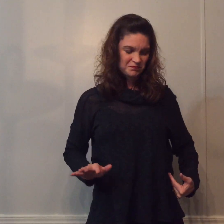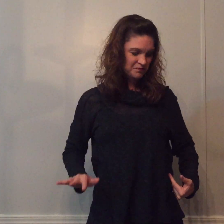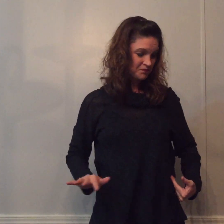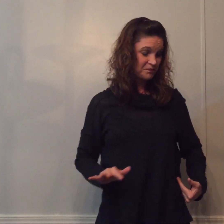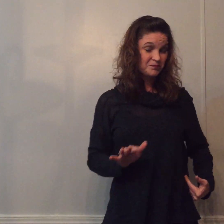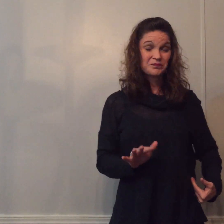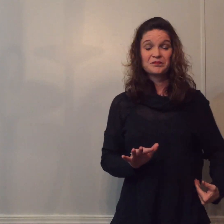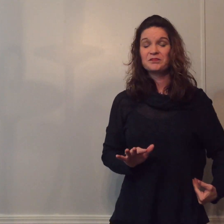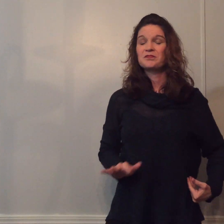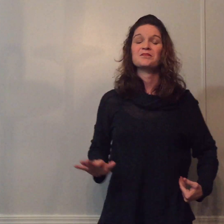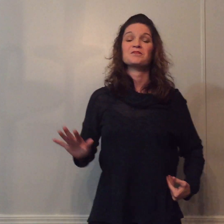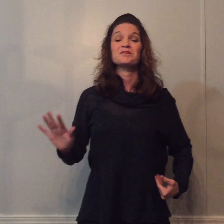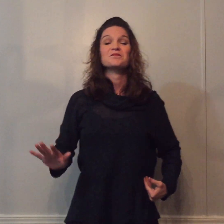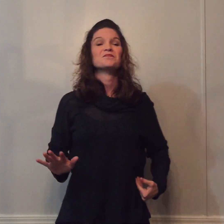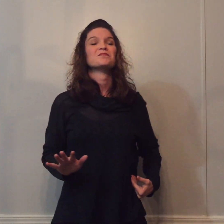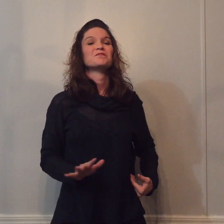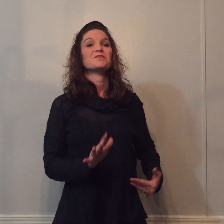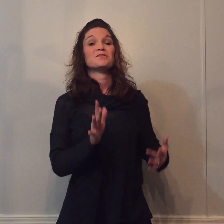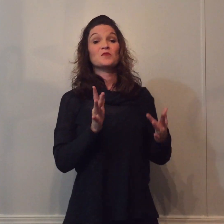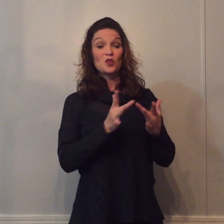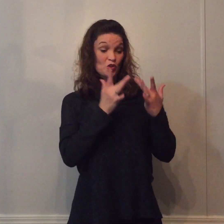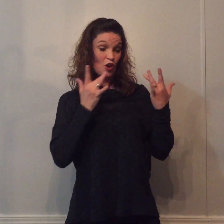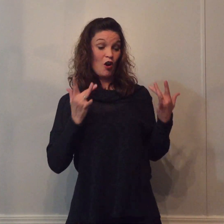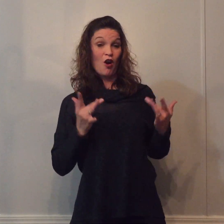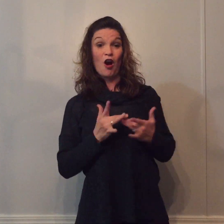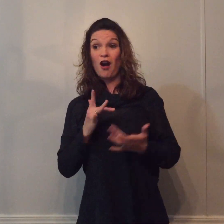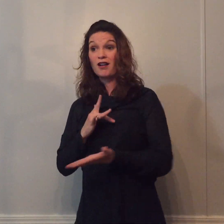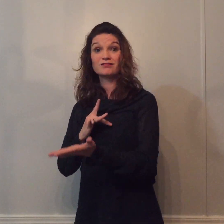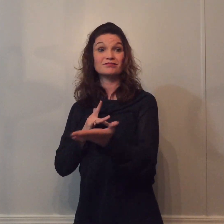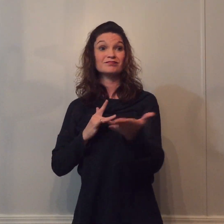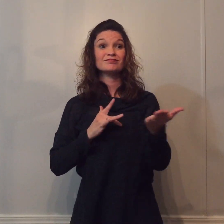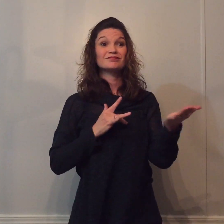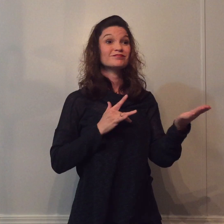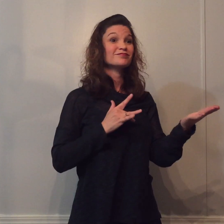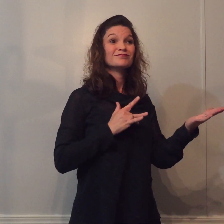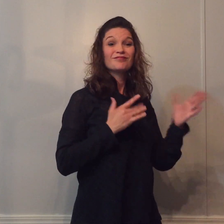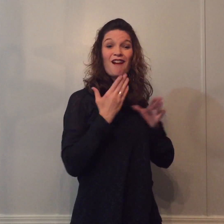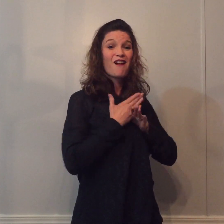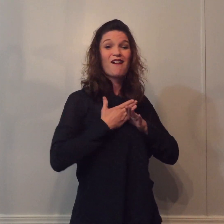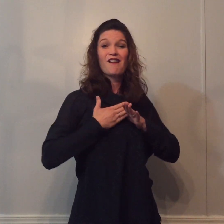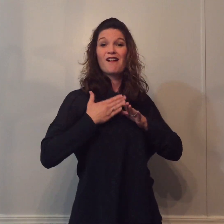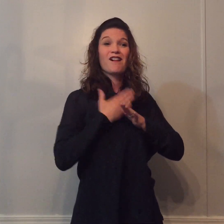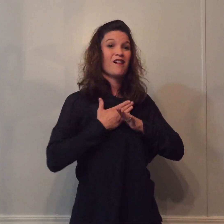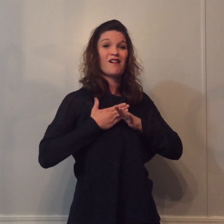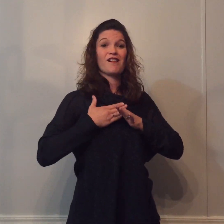Let not your heart be troubled. Oh,